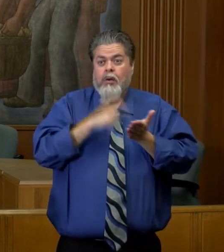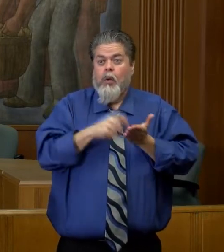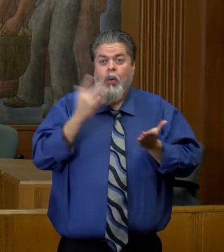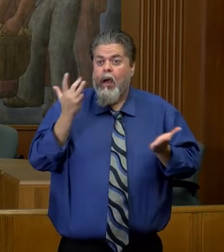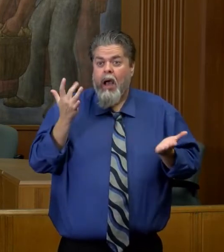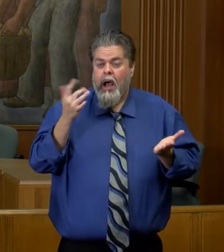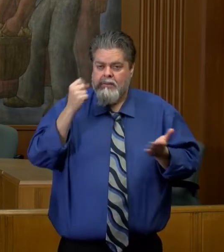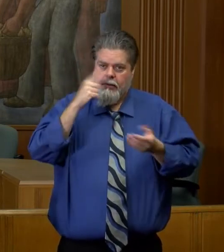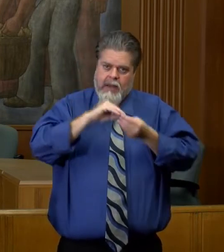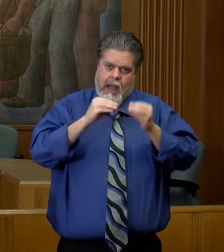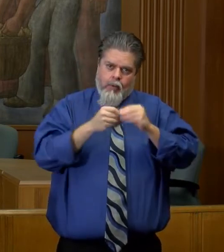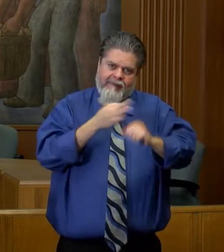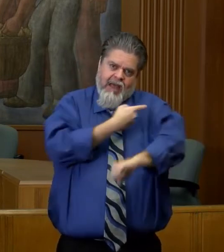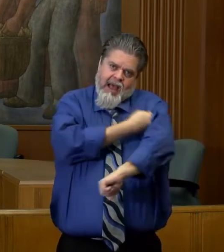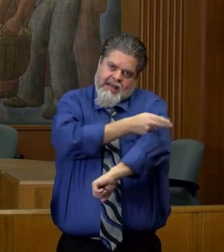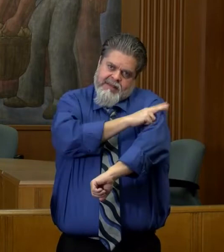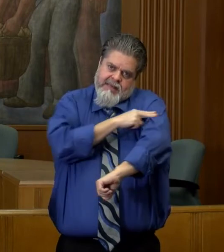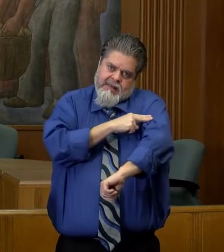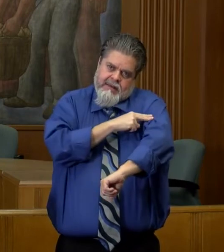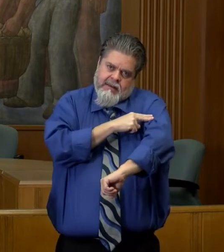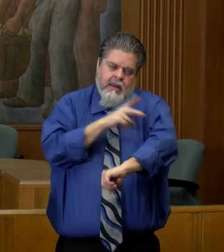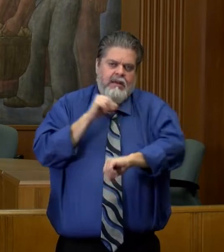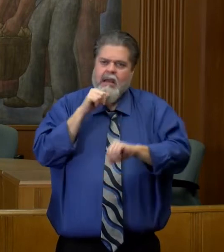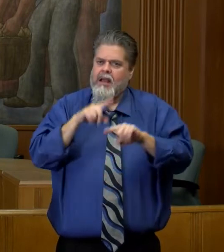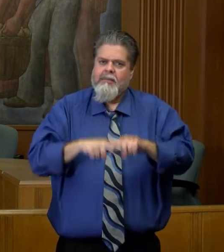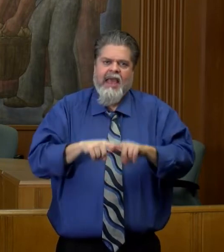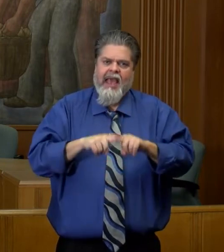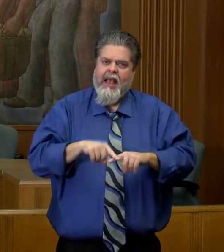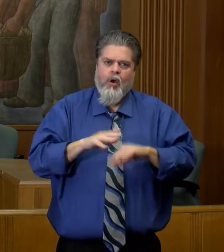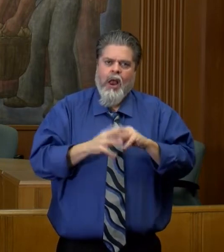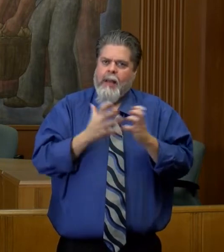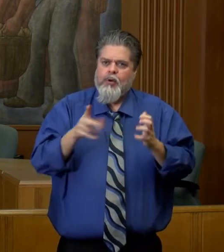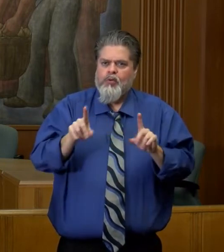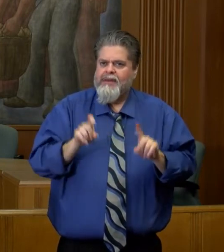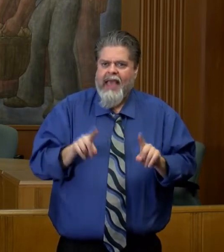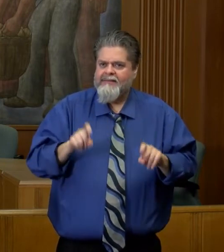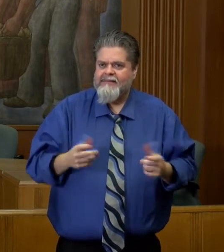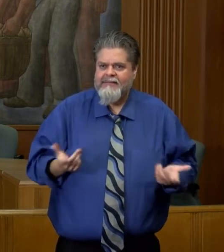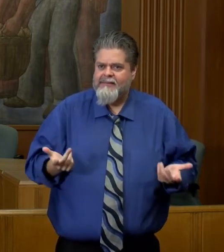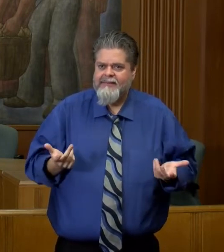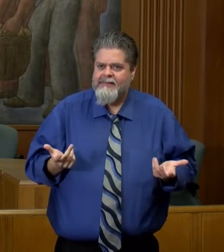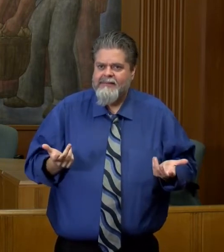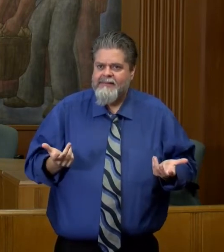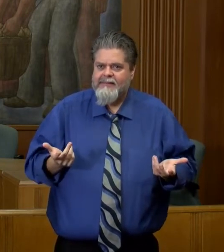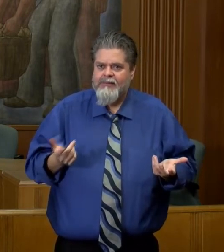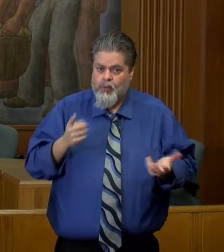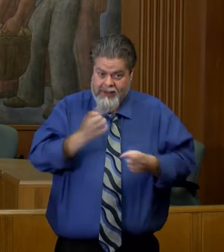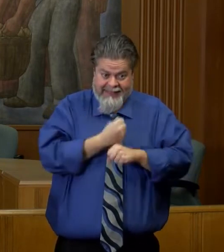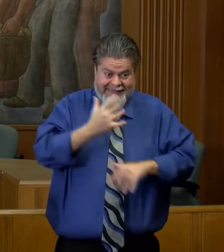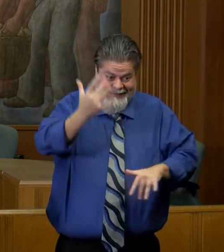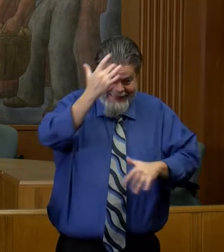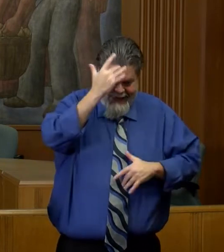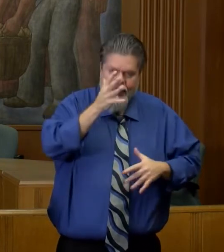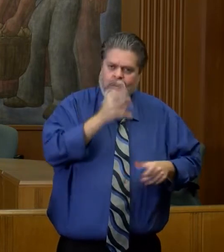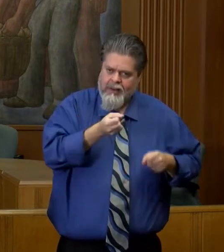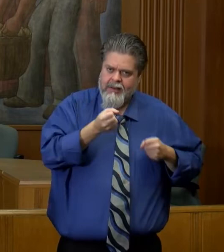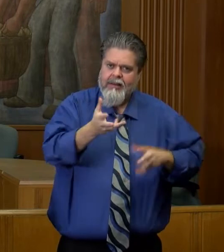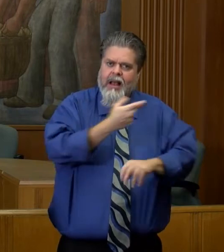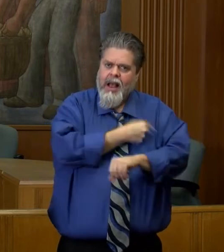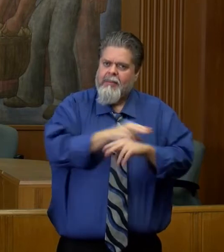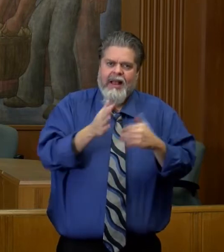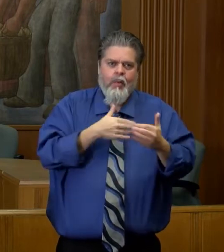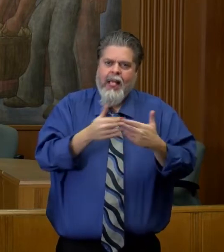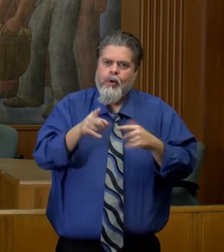One, the number of hospitalizations does not depend on how much you test. You're going to get sick whether you get tested or don't get